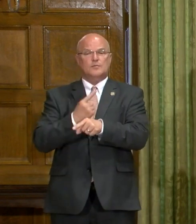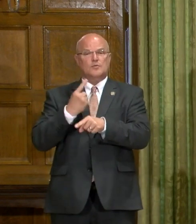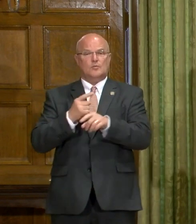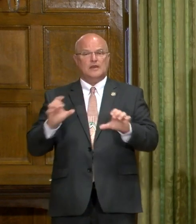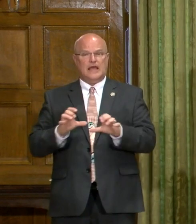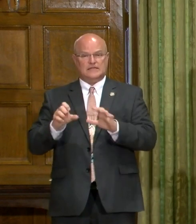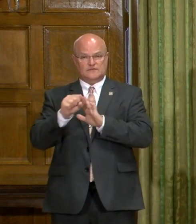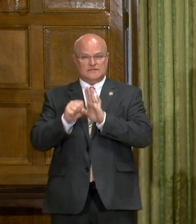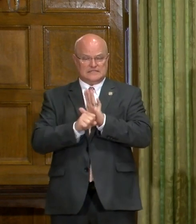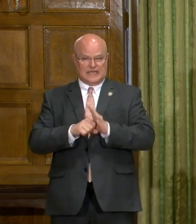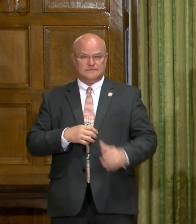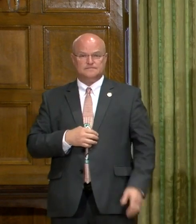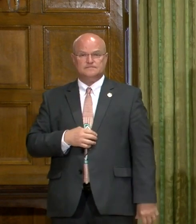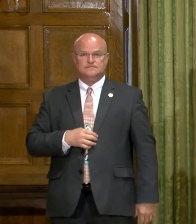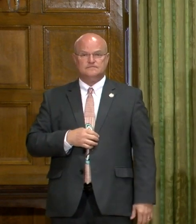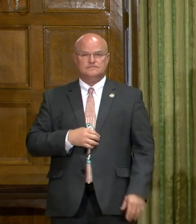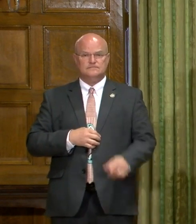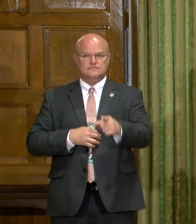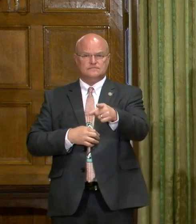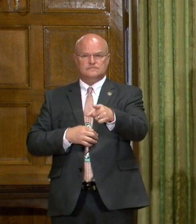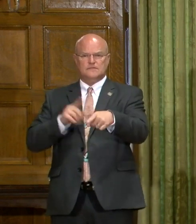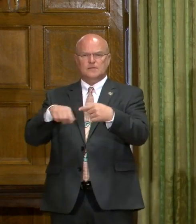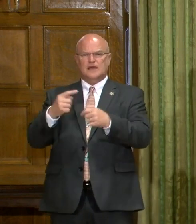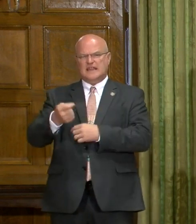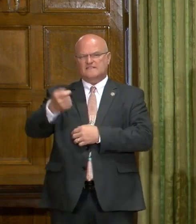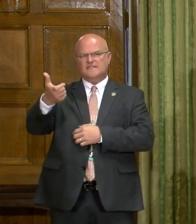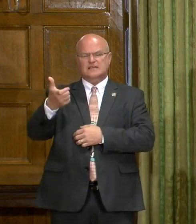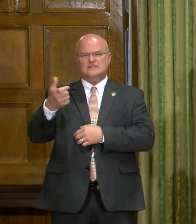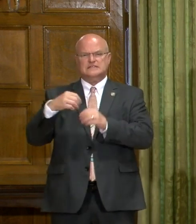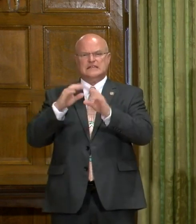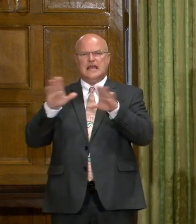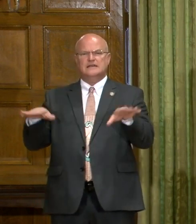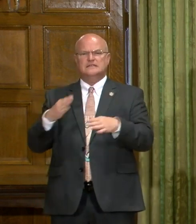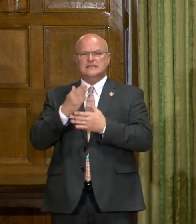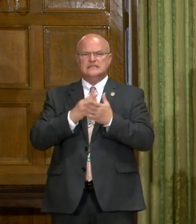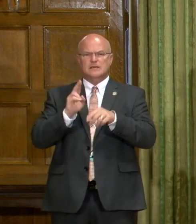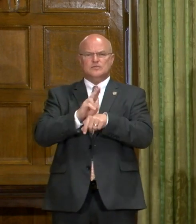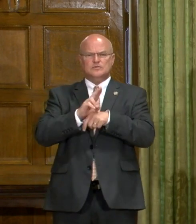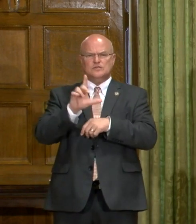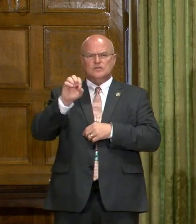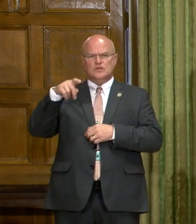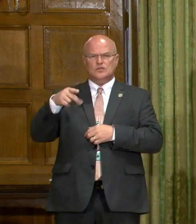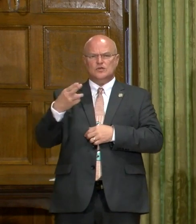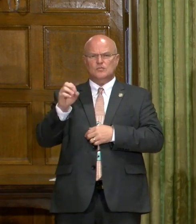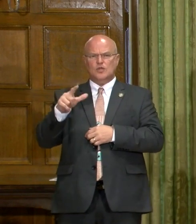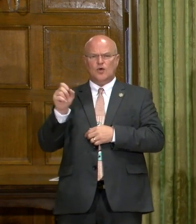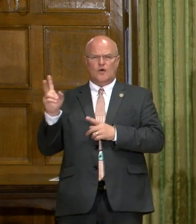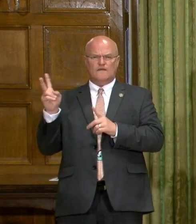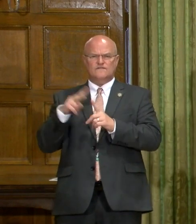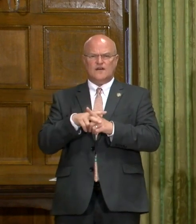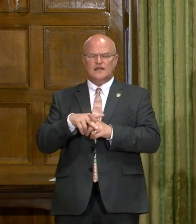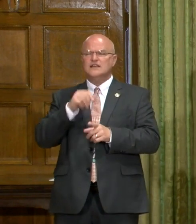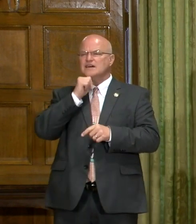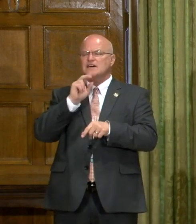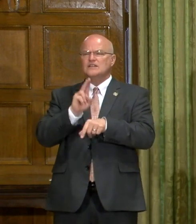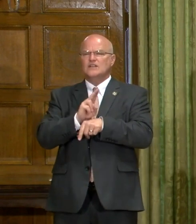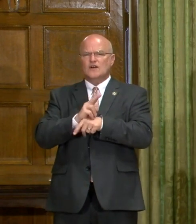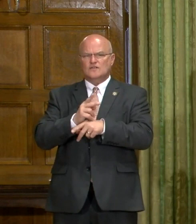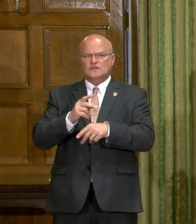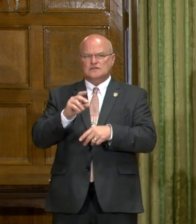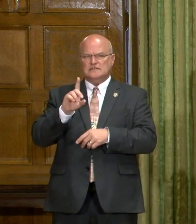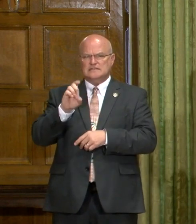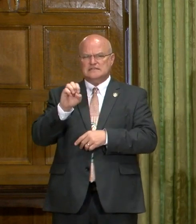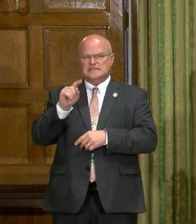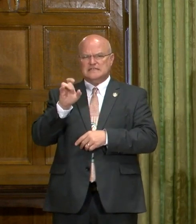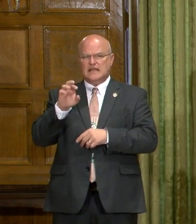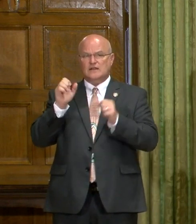appropriate action of the state. In regards to evictions, there's some that are using the loophole of filing an unlawful detainer,